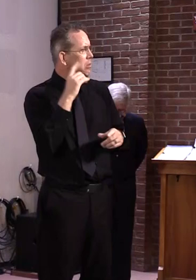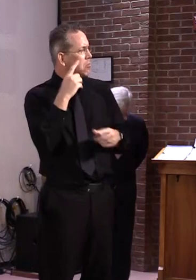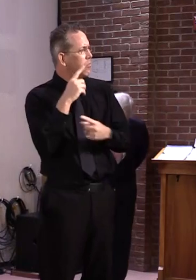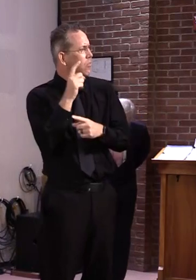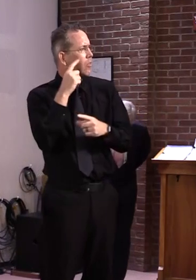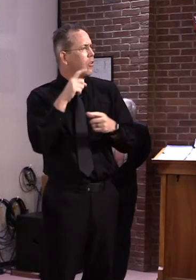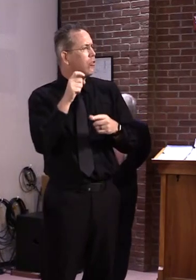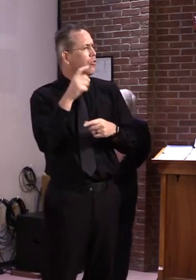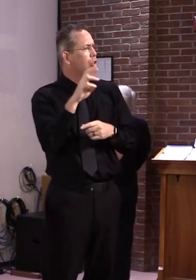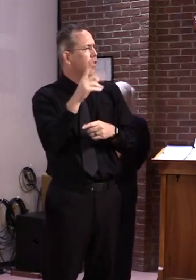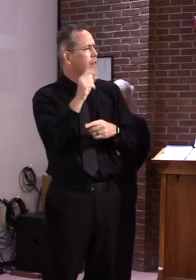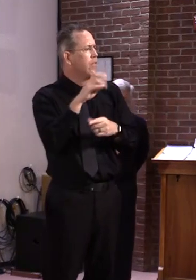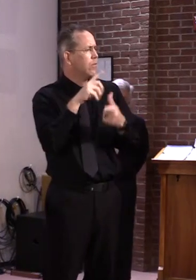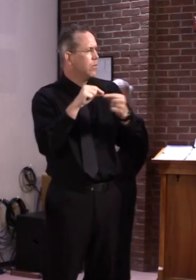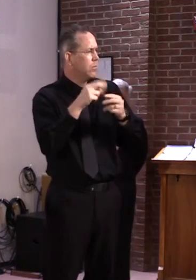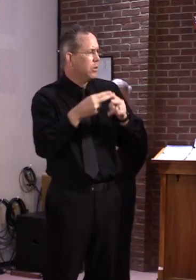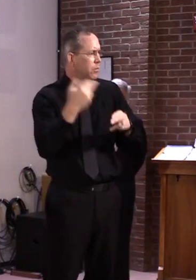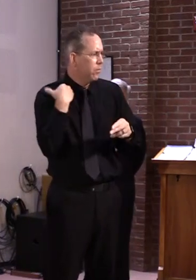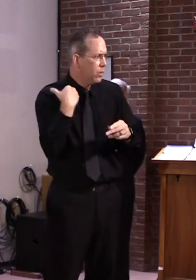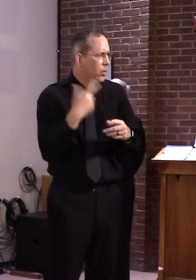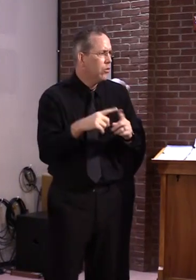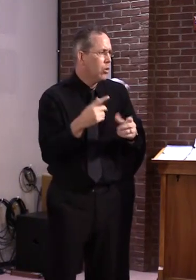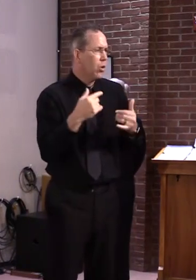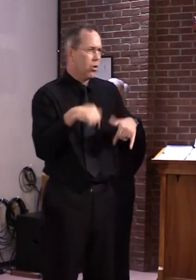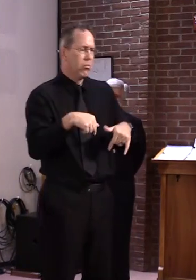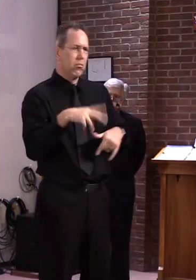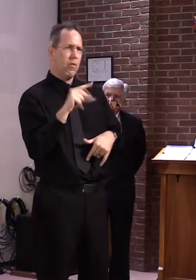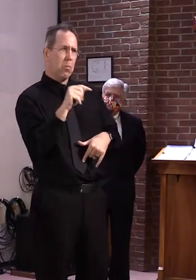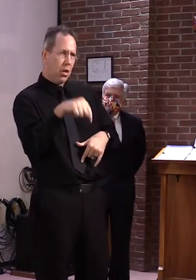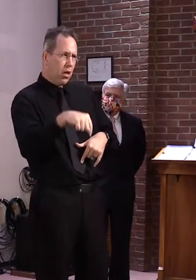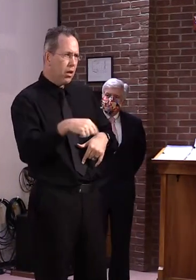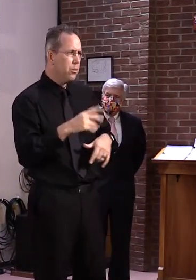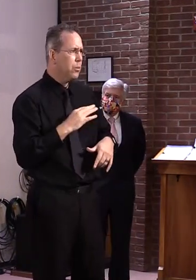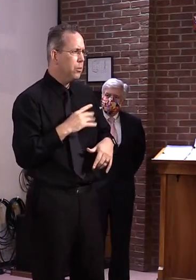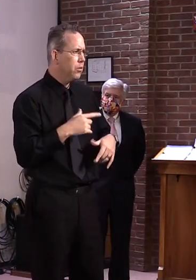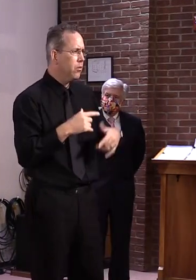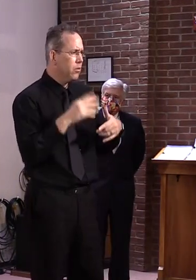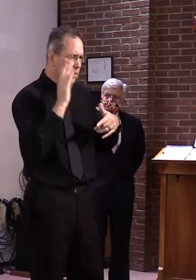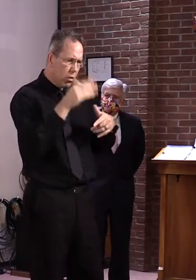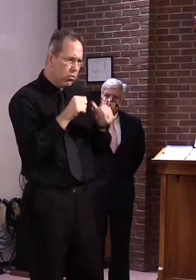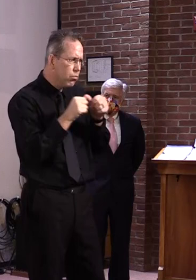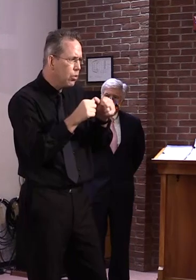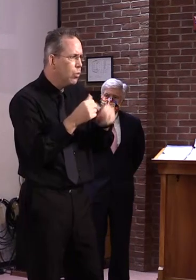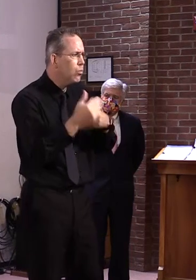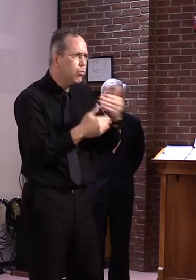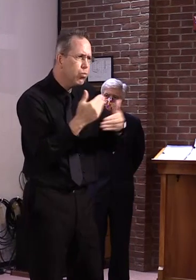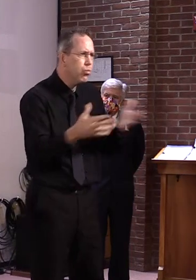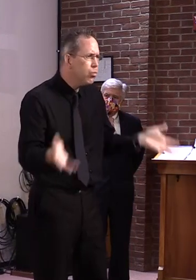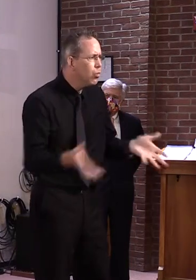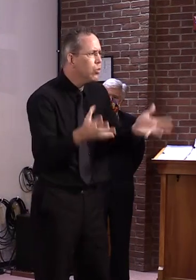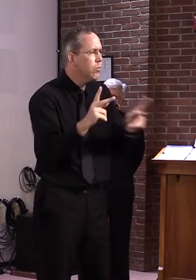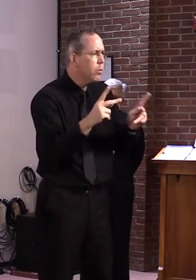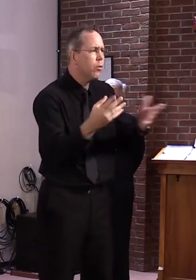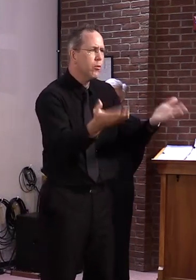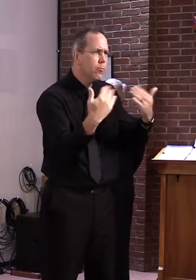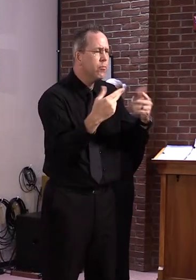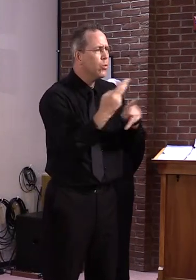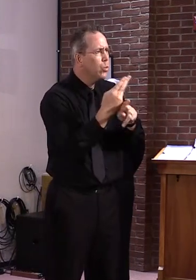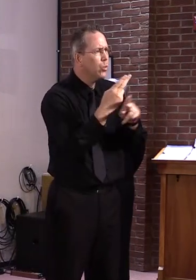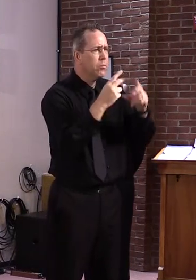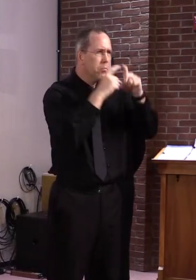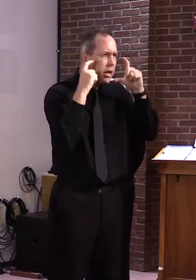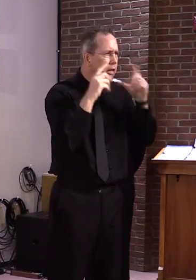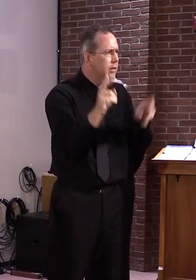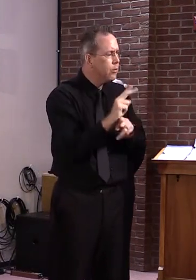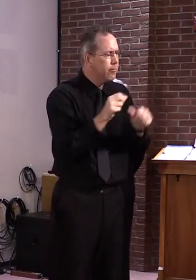good about where we're at. But we're going to continue to push forward. think wearing, you know, for all those listening, wearing a mask